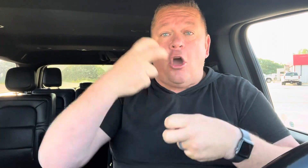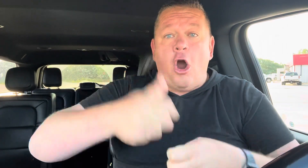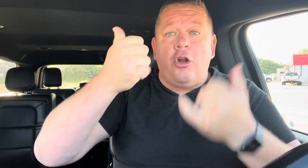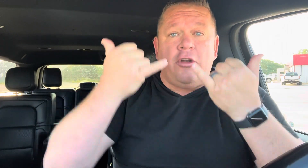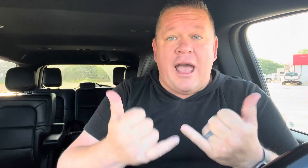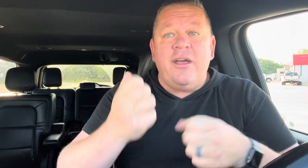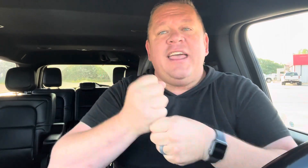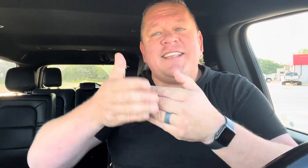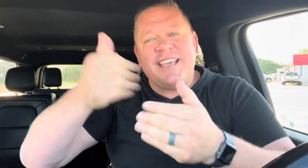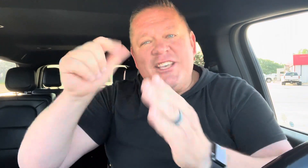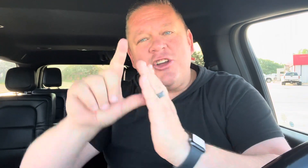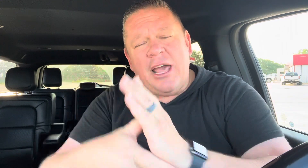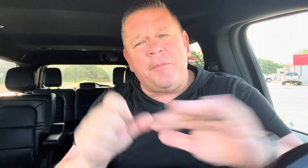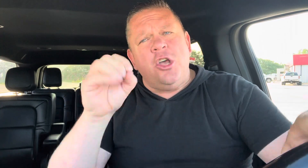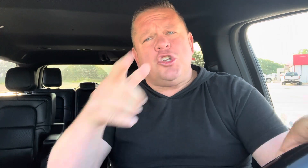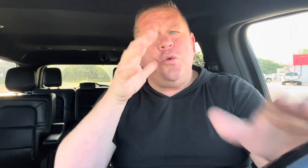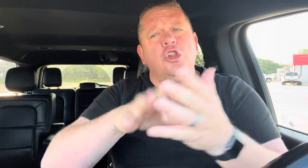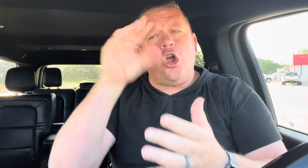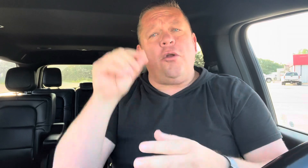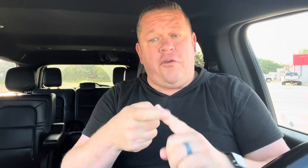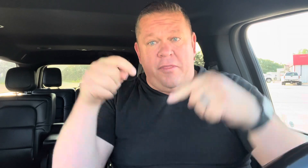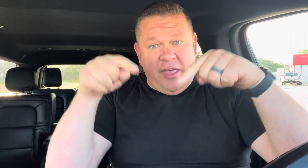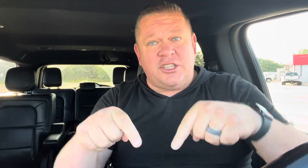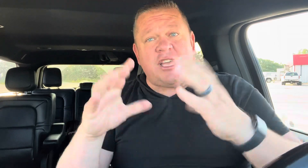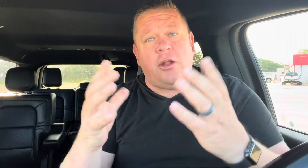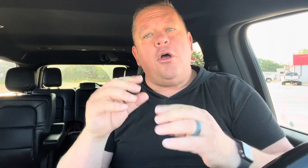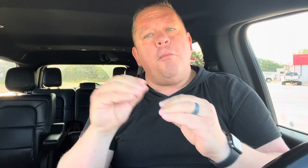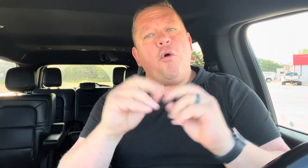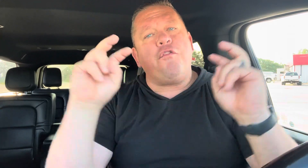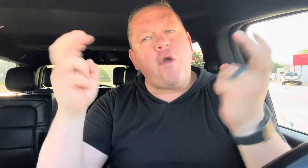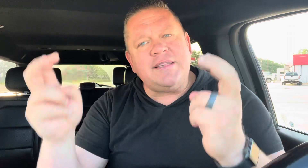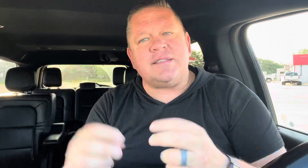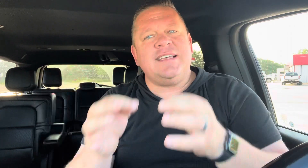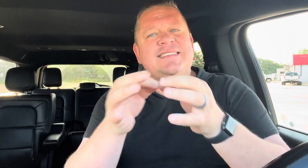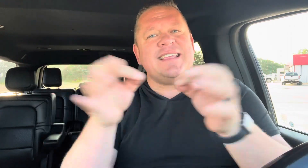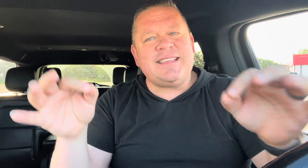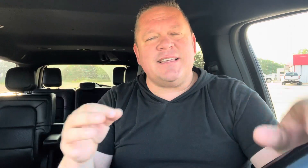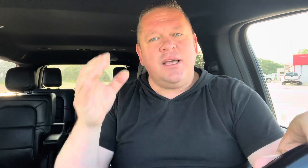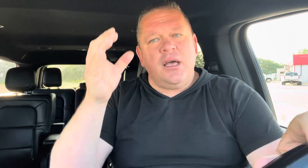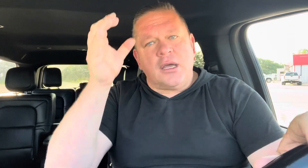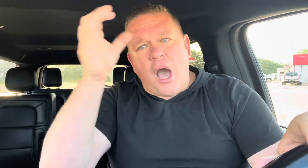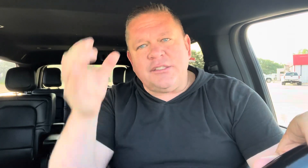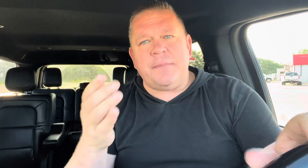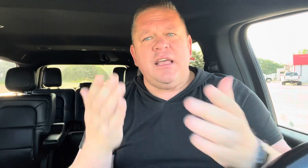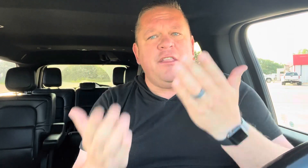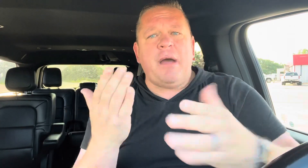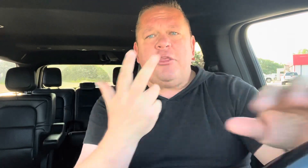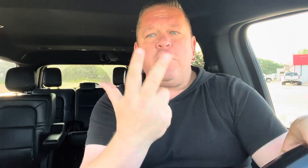harder now, it gets easier later. So you will learn from this channel, more phrases, sentences, concepts. There might be three or